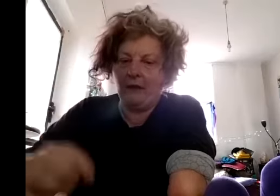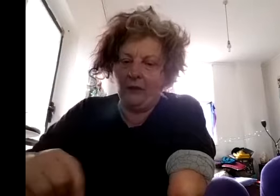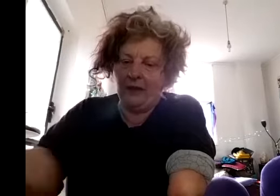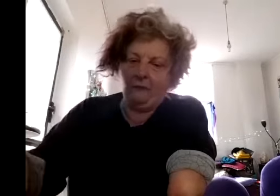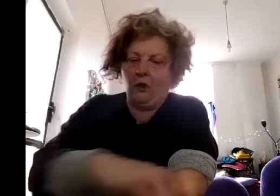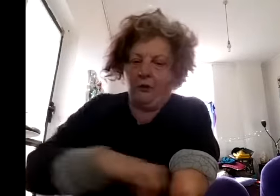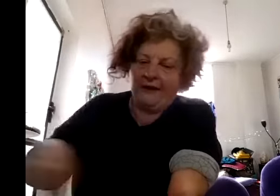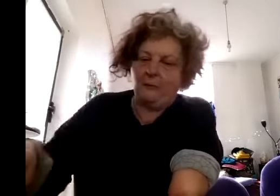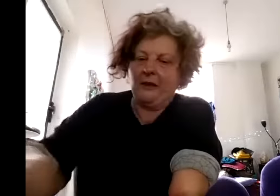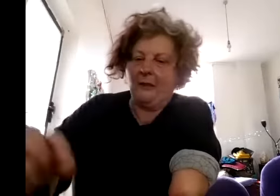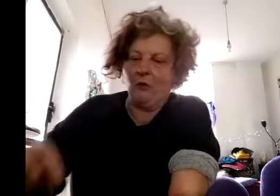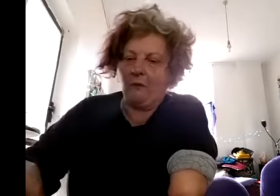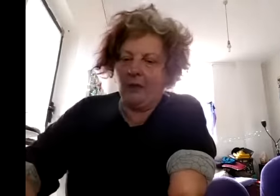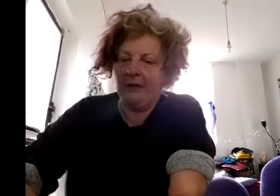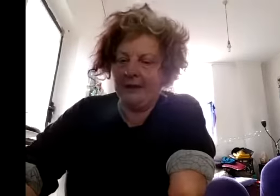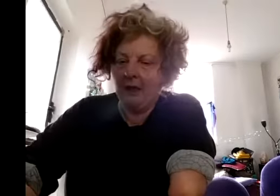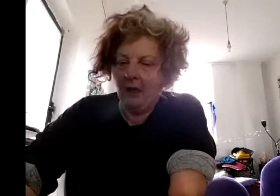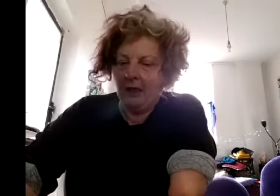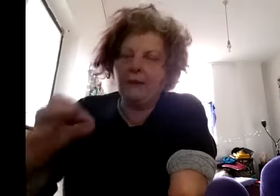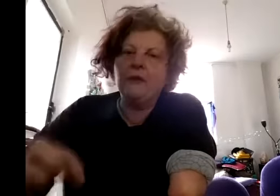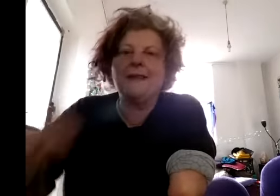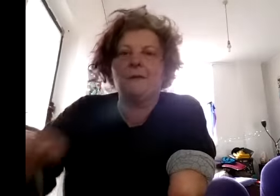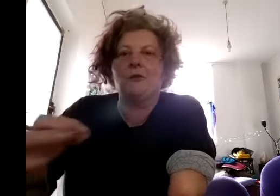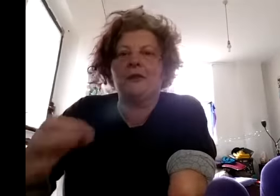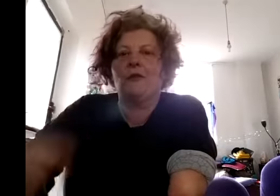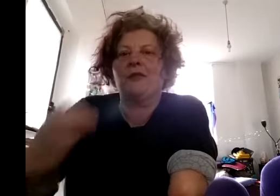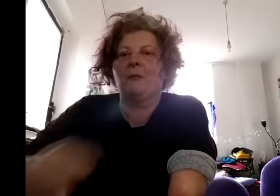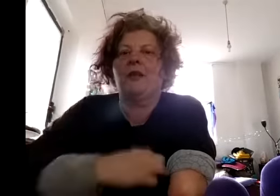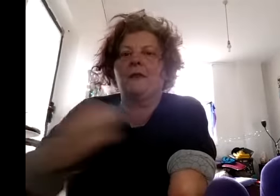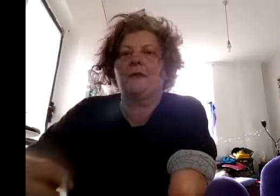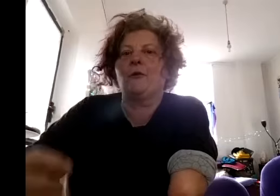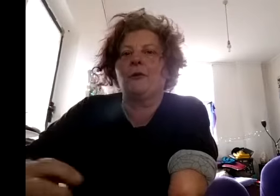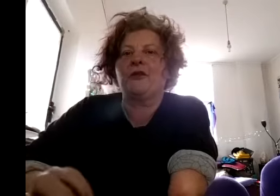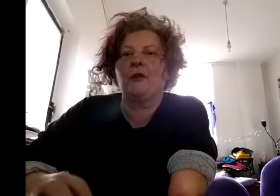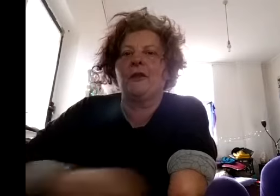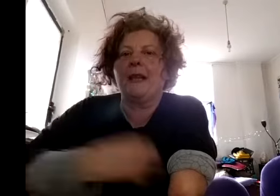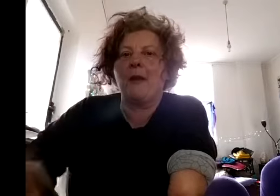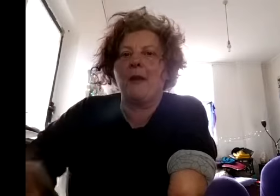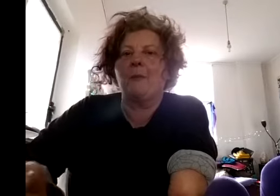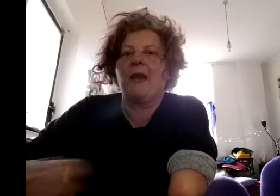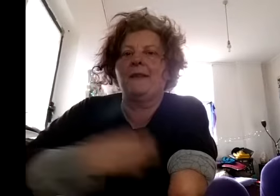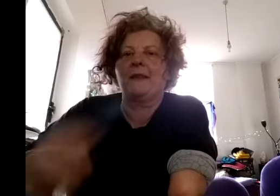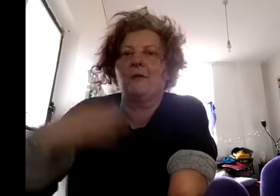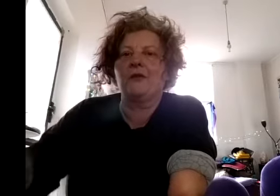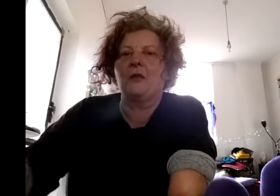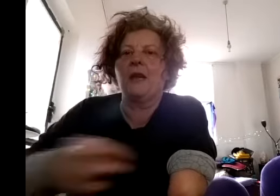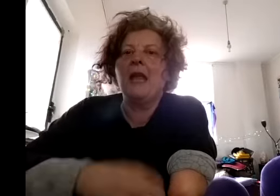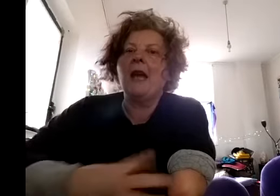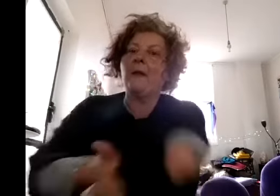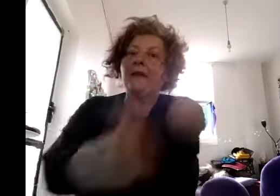within you know disability movements it's really difficult to talk to someone who struggles to get up out of bed and so forth and so on about their